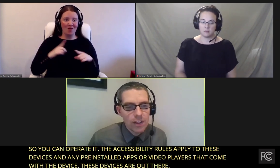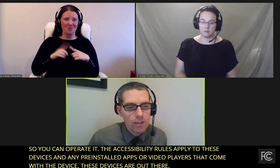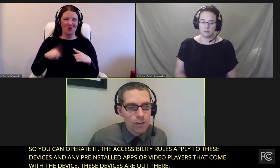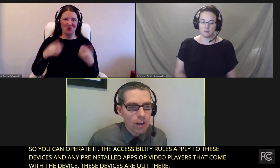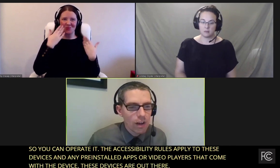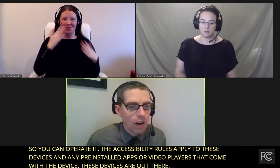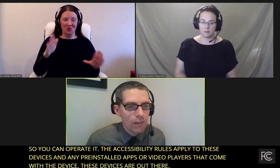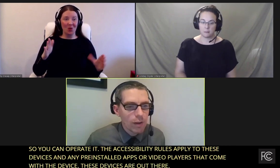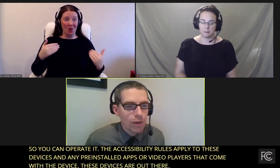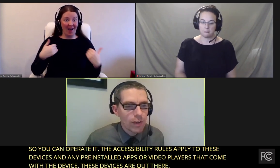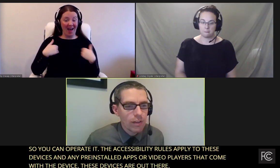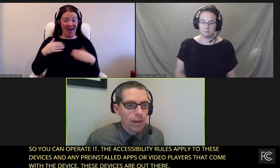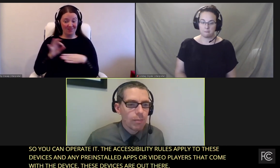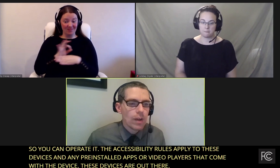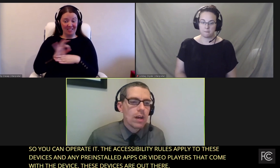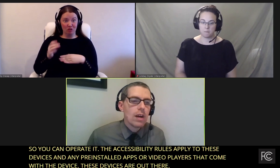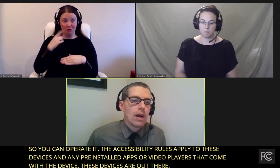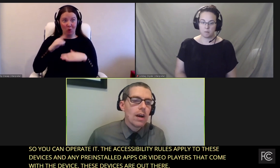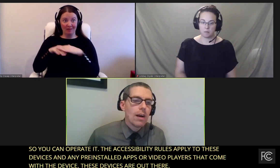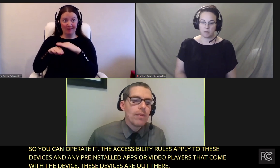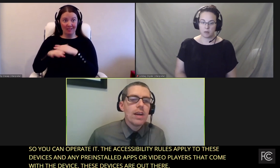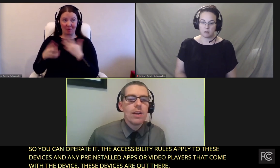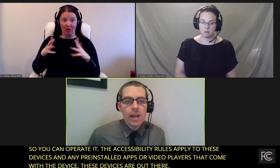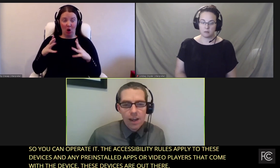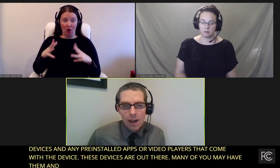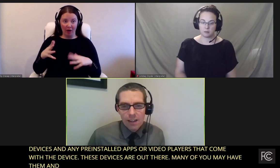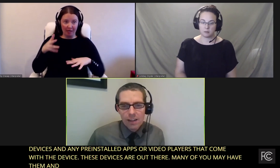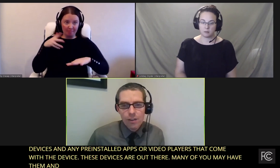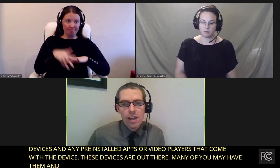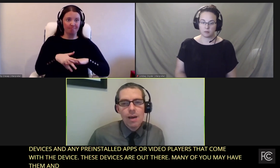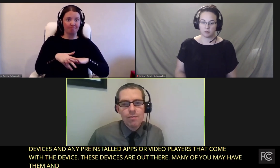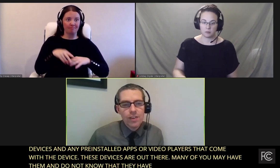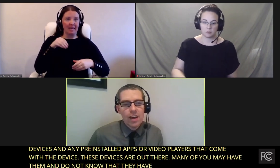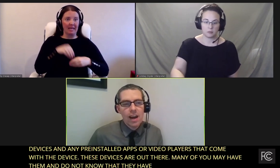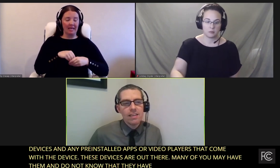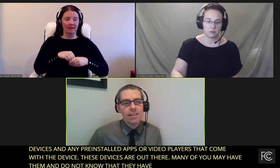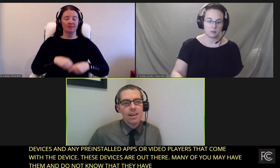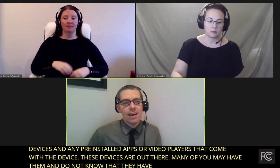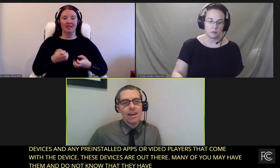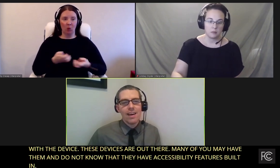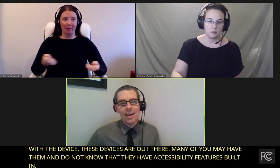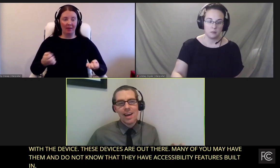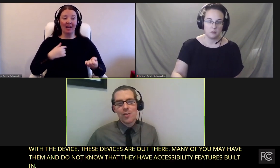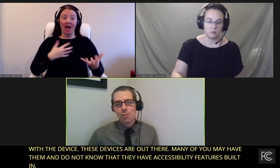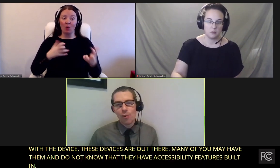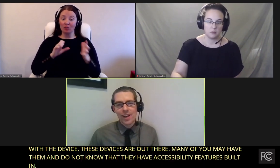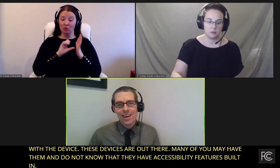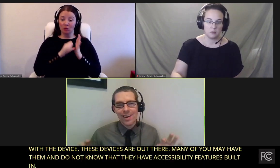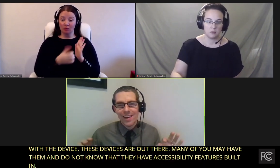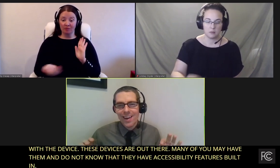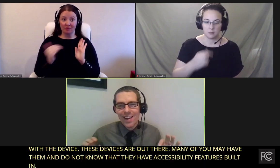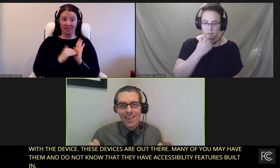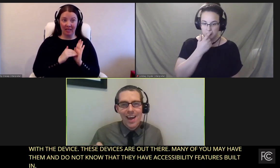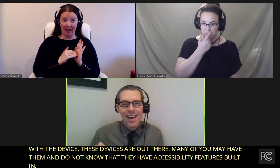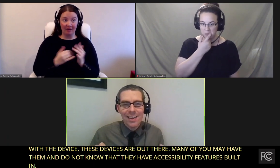accessibility features already built into them. Anyway, I'd like to emphasize at this point that